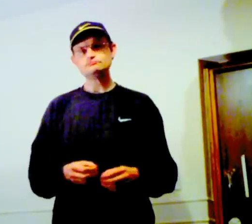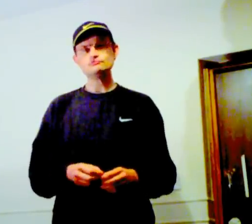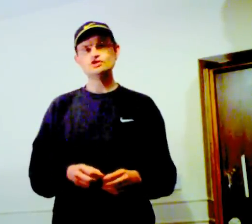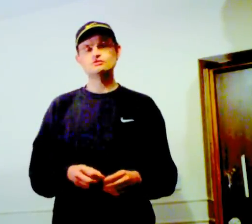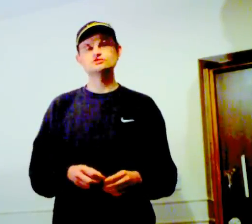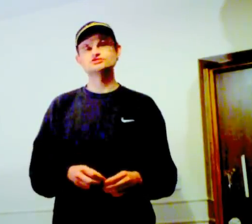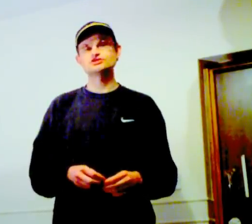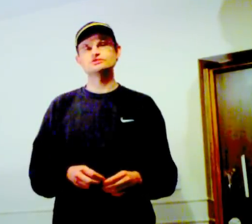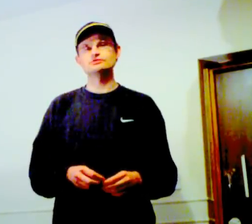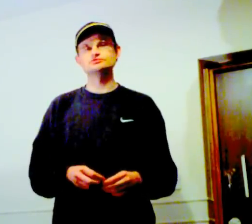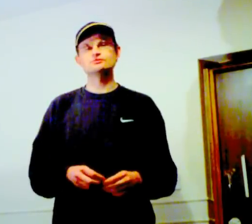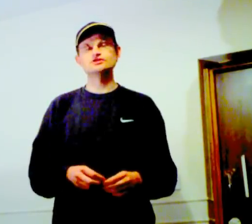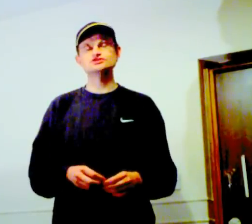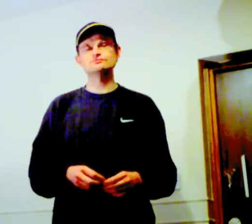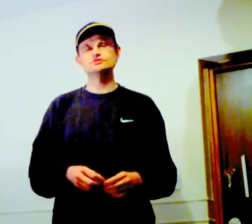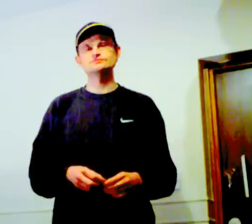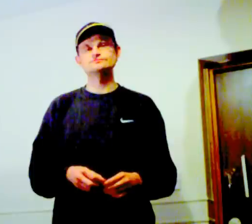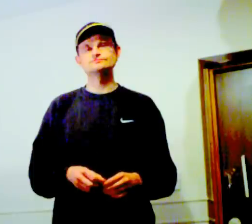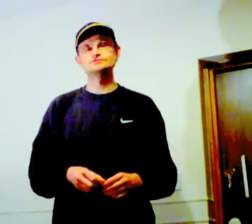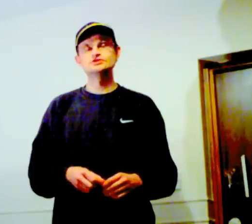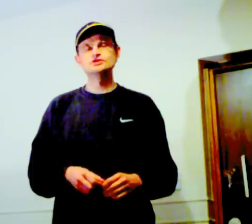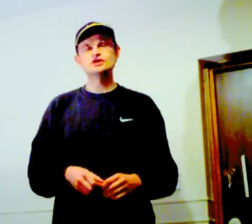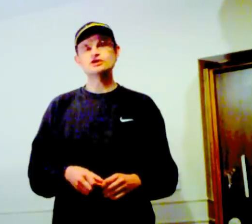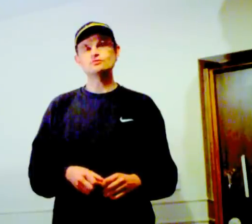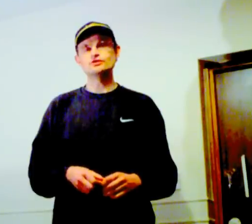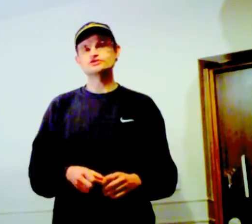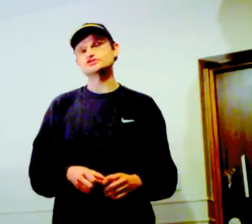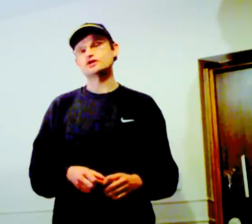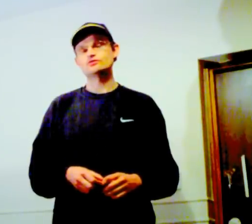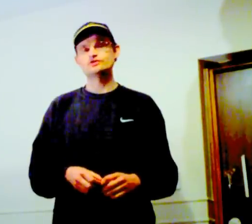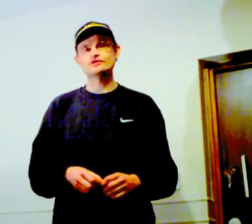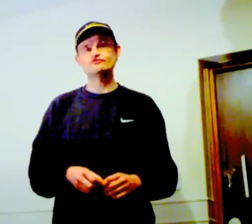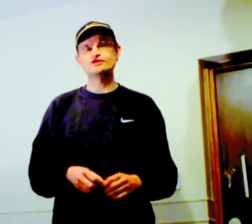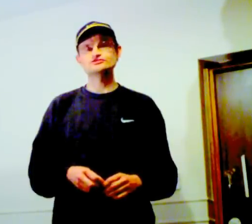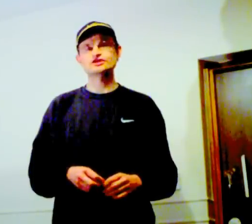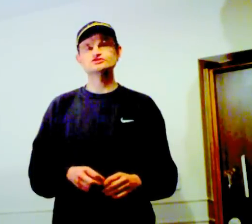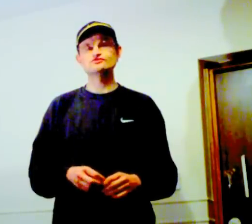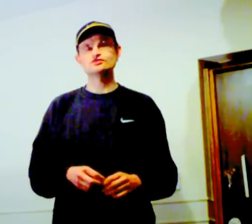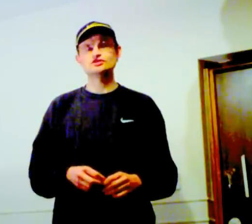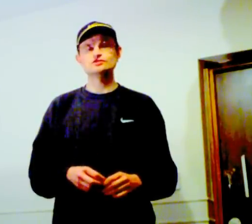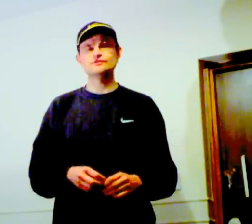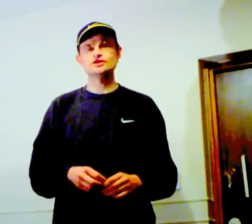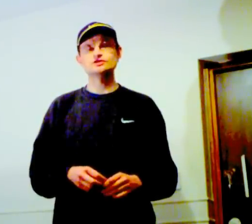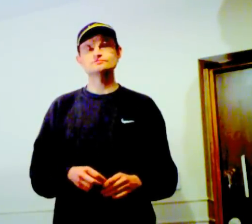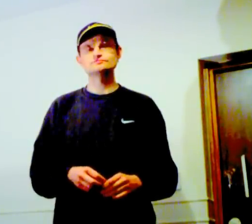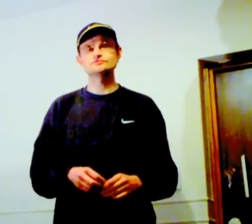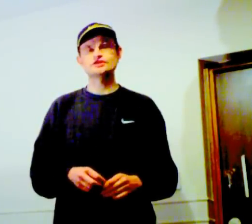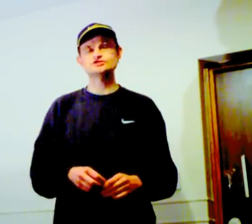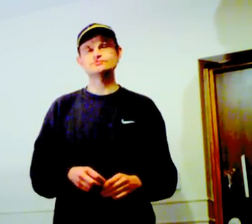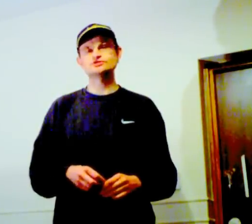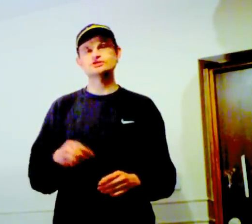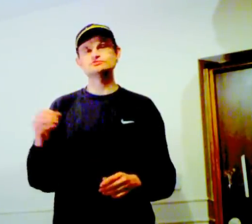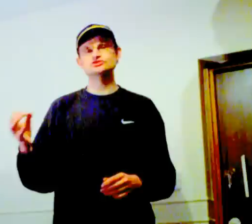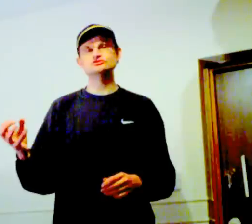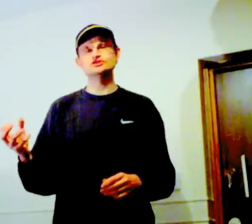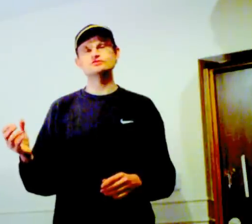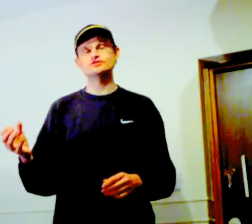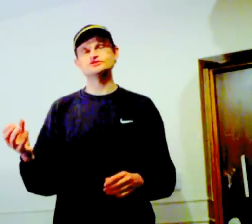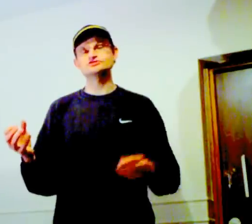It was, it was quite simple. I could work this out within about five seconds of looking at the man. And that's because I was using this